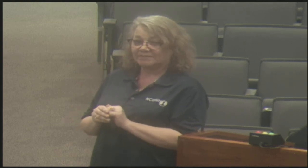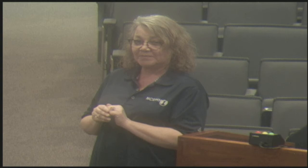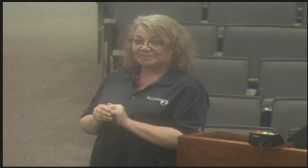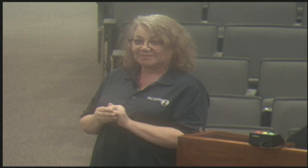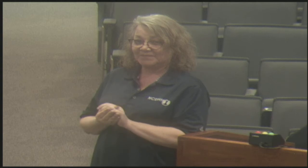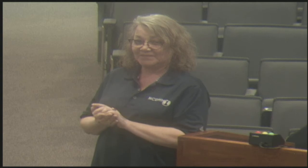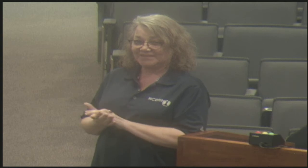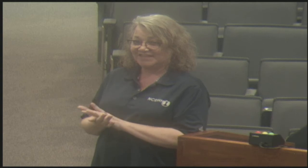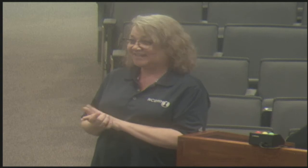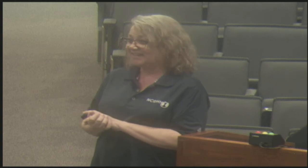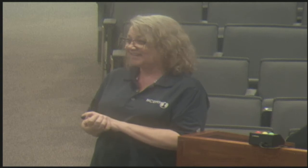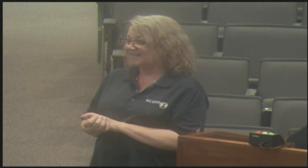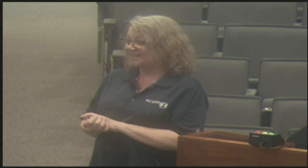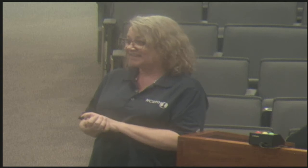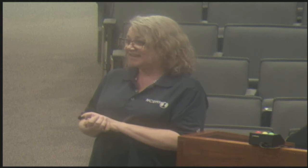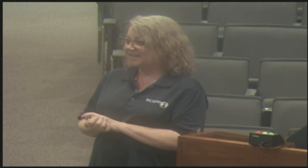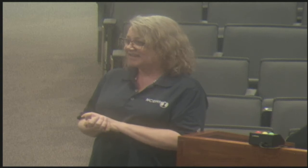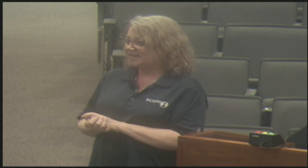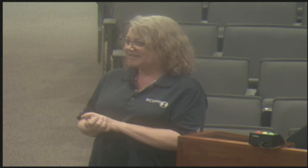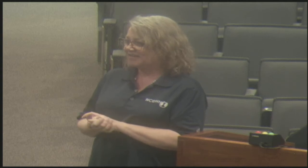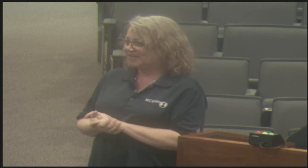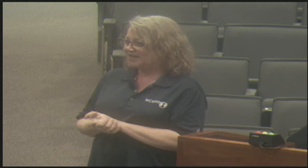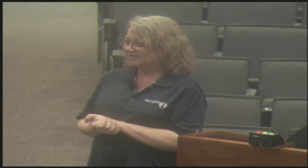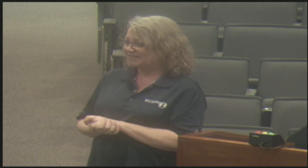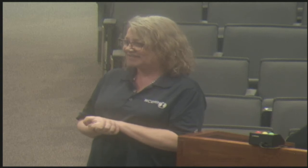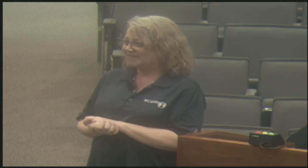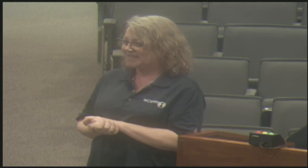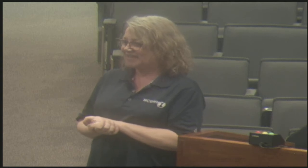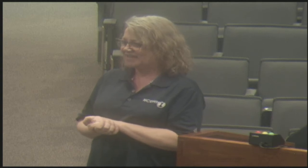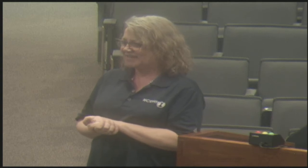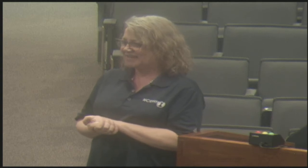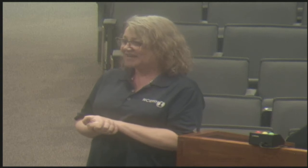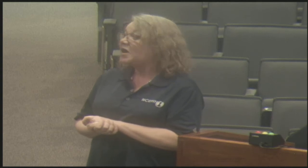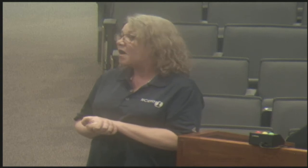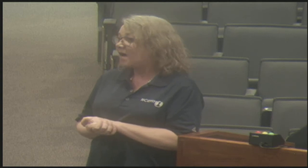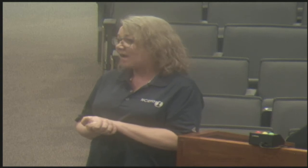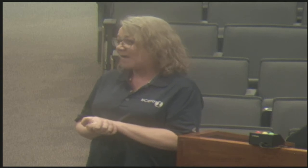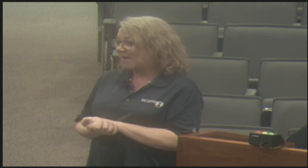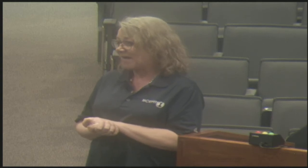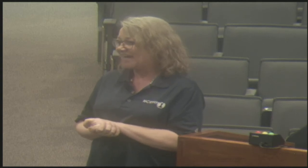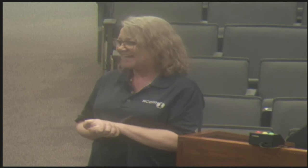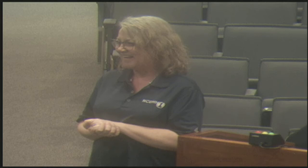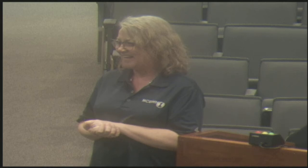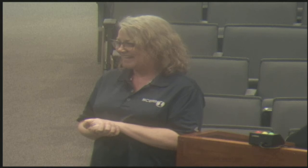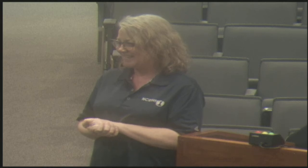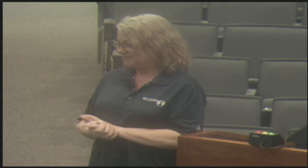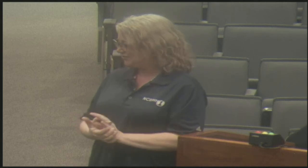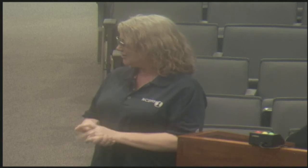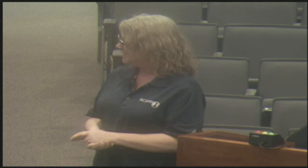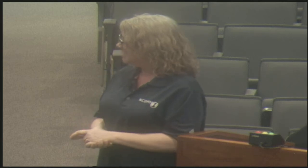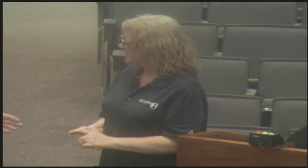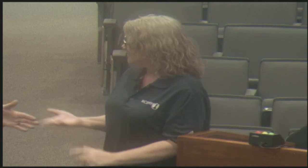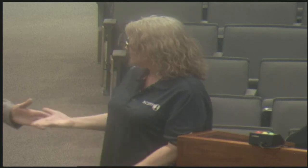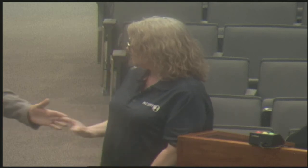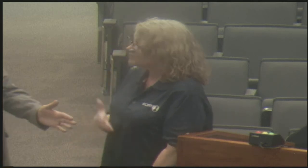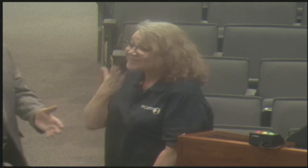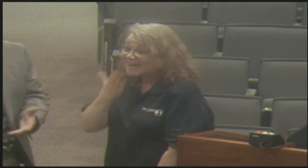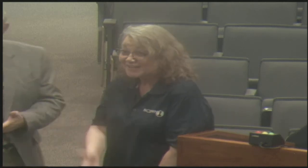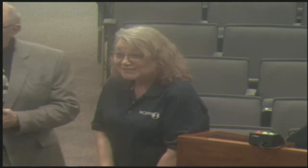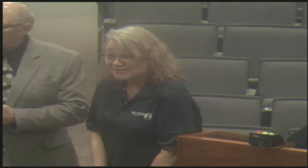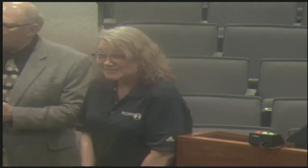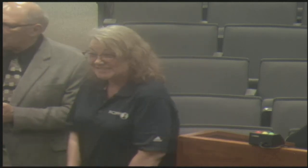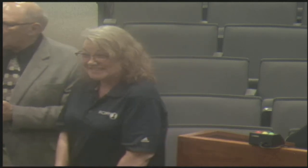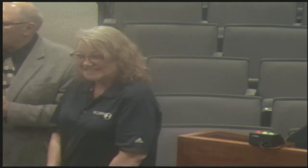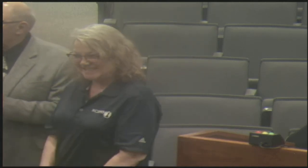No, we actually resolved it. I'm just taking notes and I had one question, but I got it. Thank you. Great.